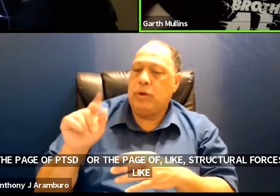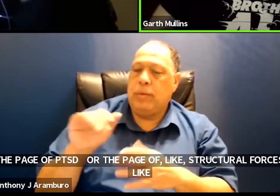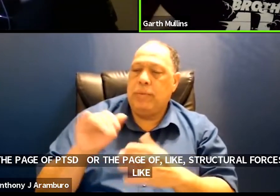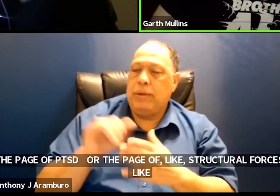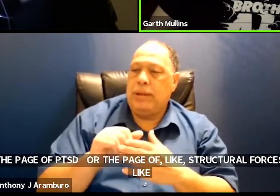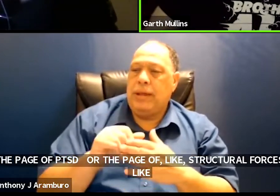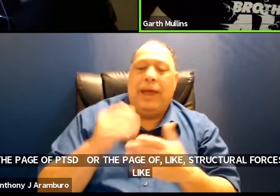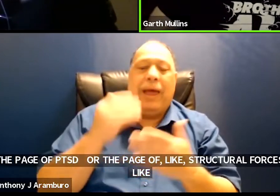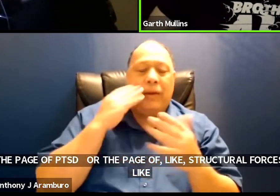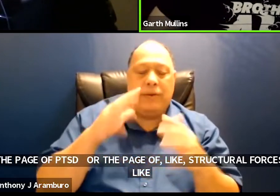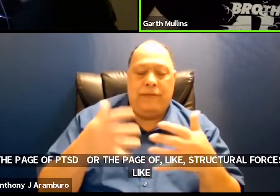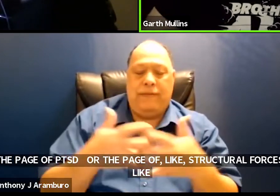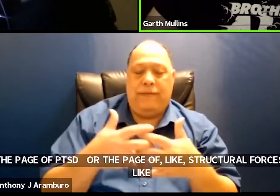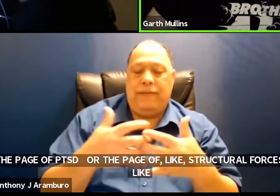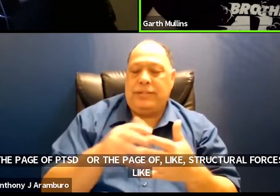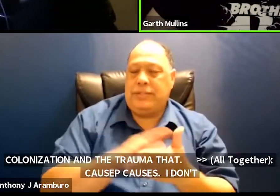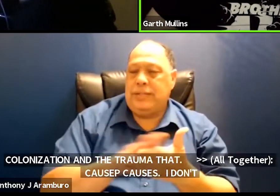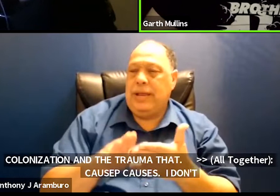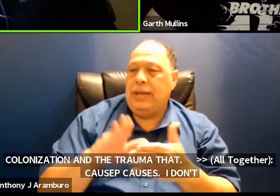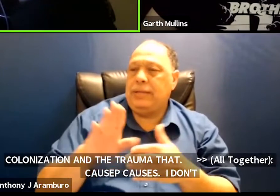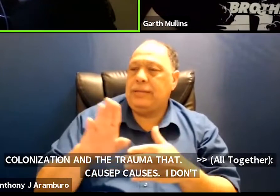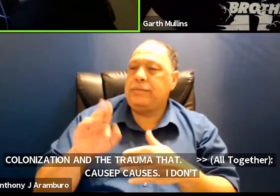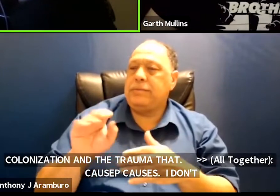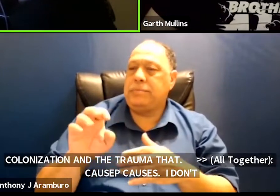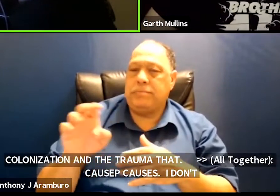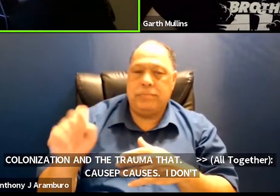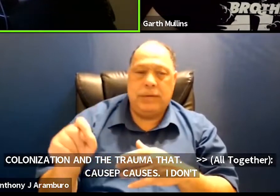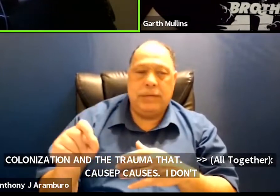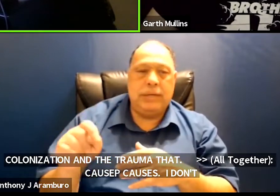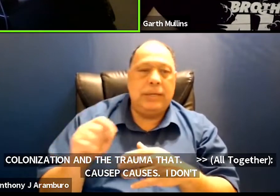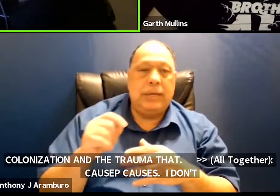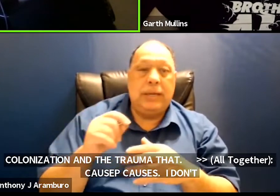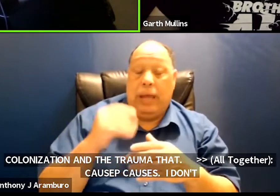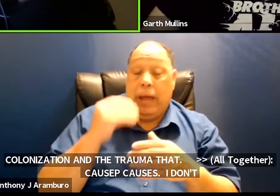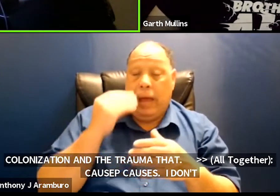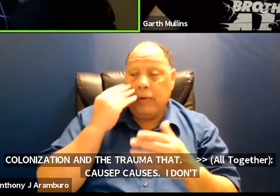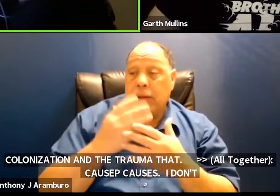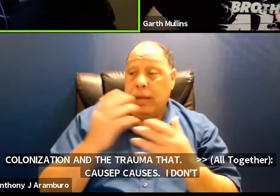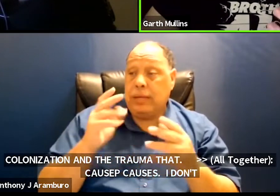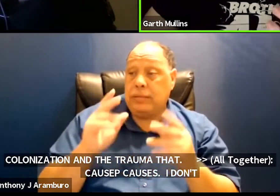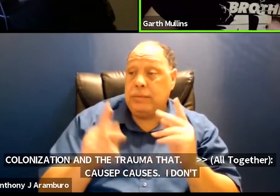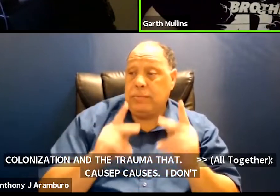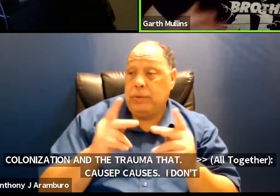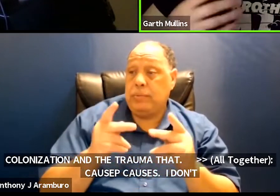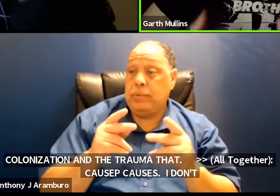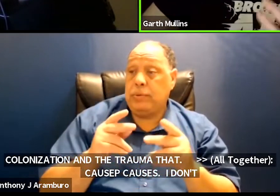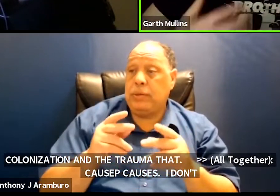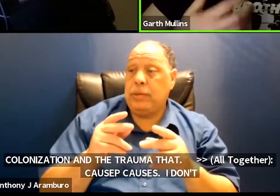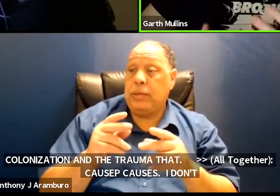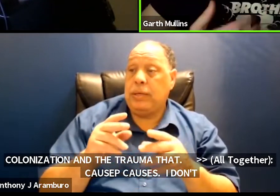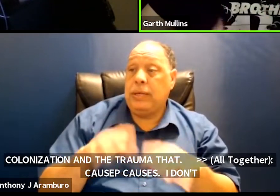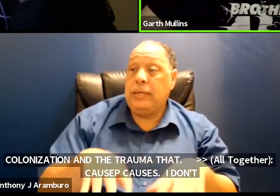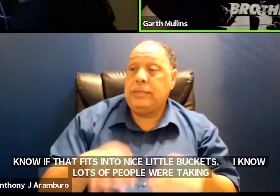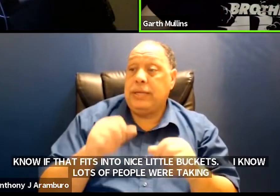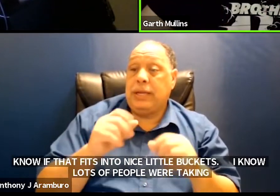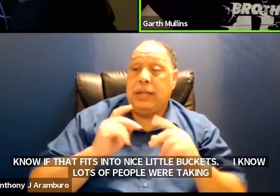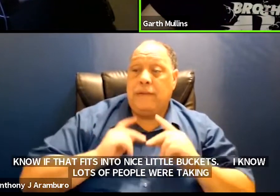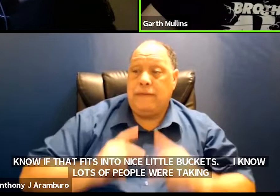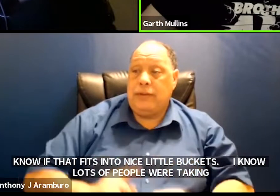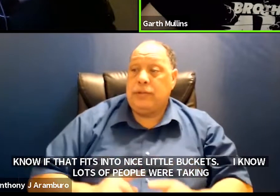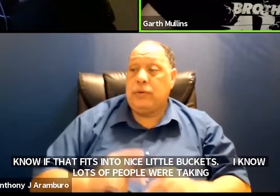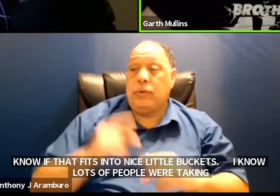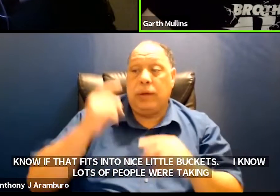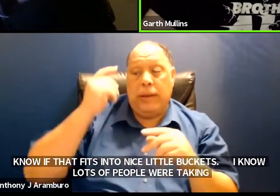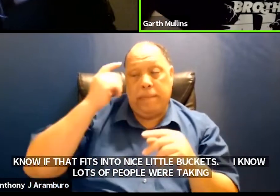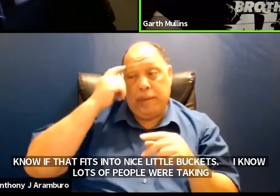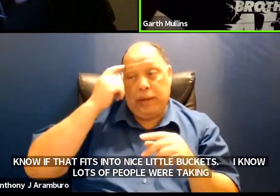into nice little buckets you know like i don't know i know lots of people were taking like the physical and treating physical and mental stuff